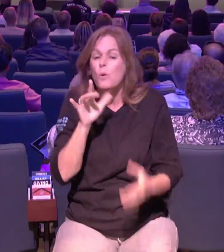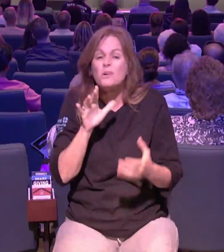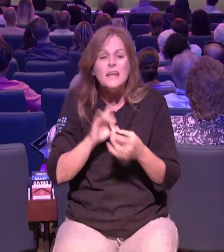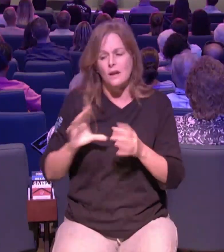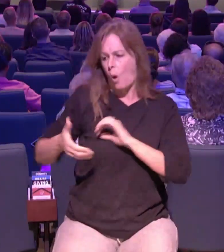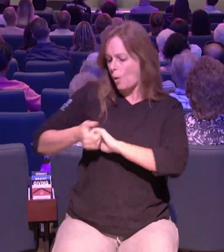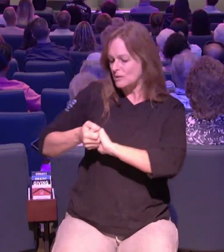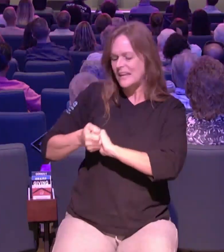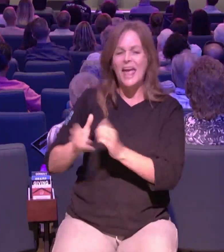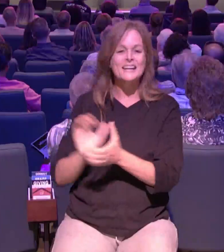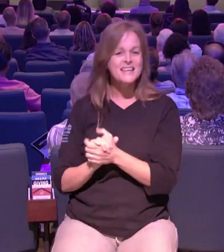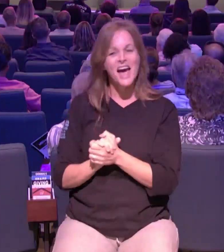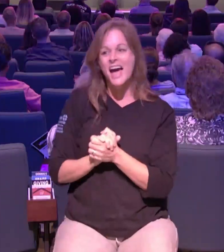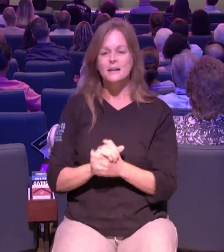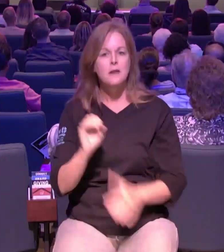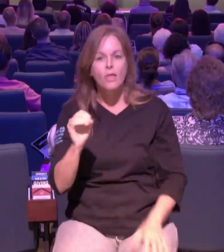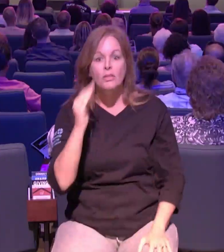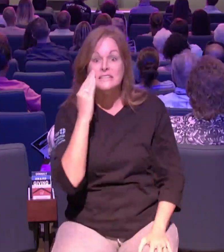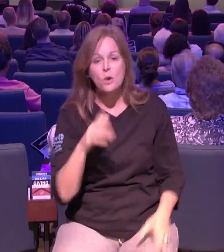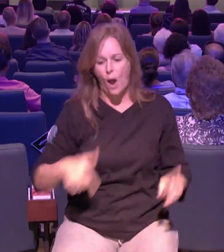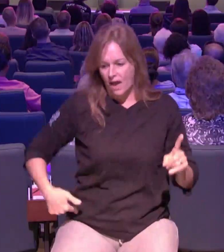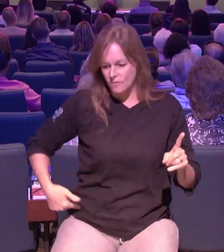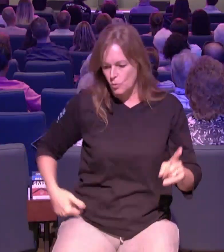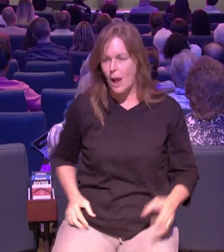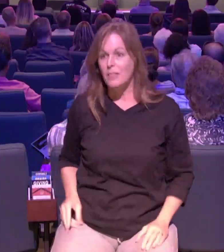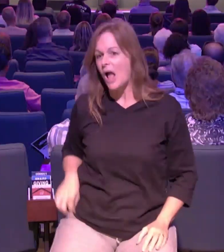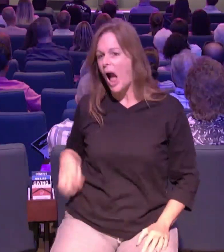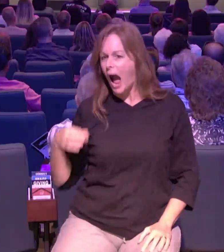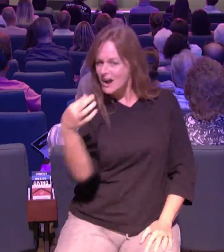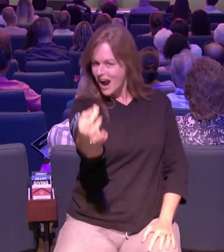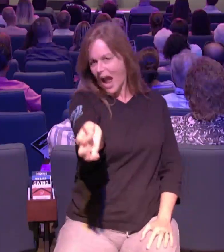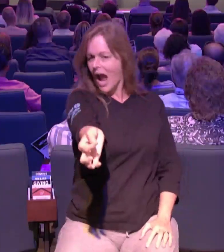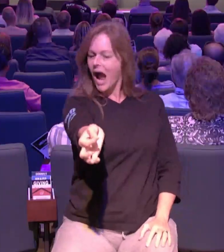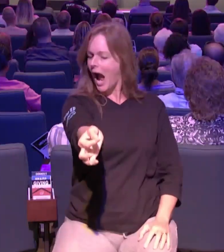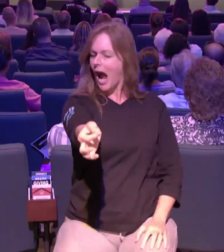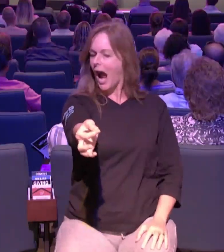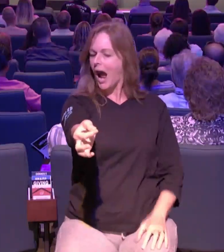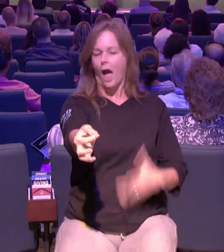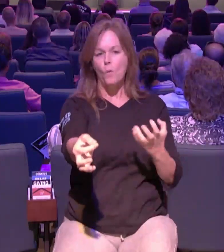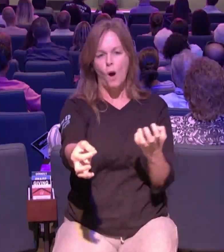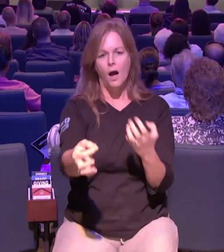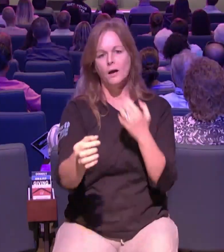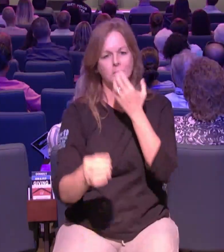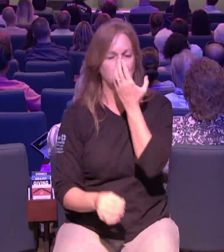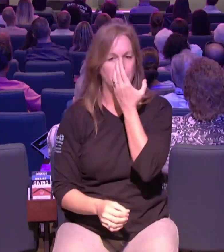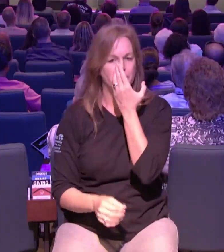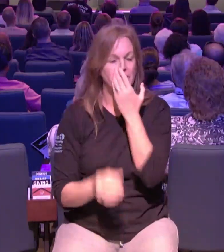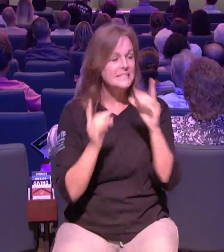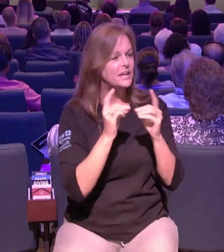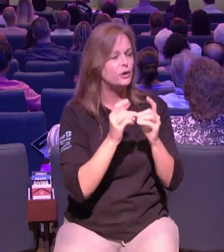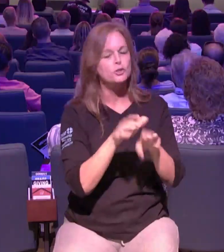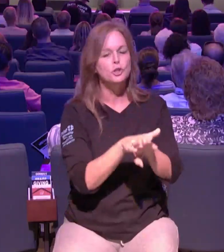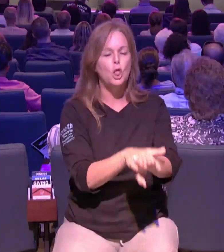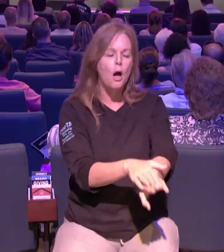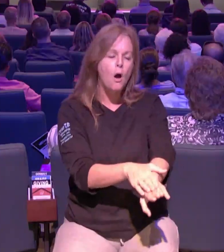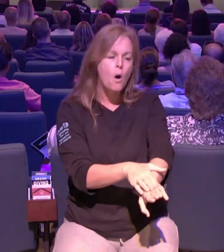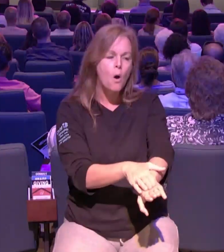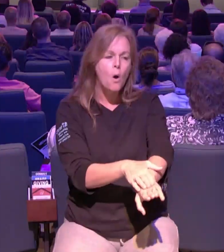weren't even hey i've got this i cannot wait to pull this ring out into all dinner took forever and i knew that wasn't the right place then we went